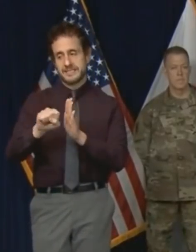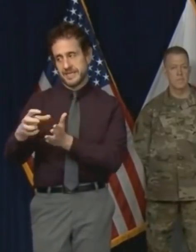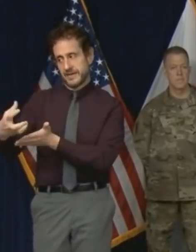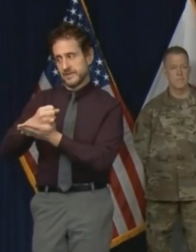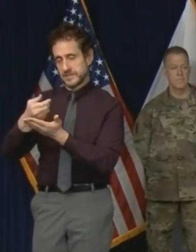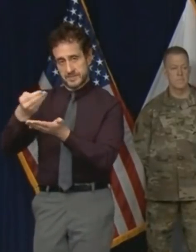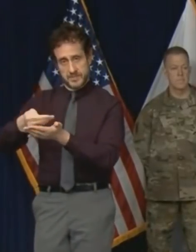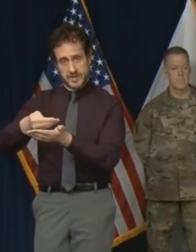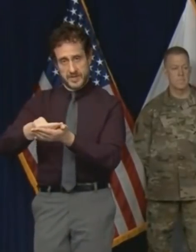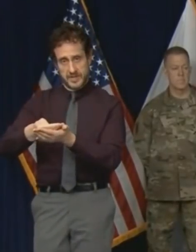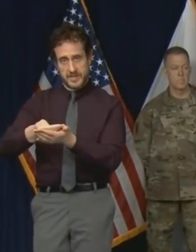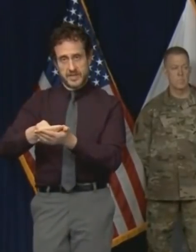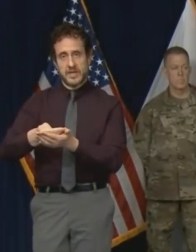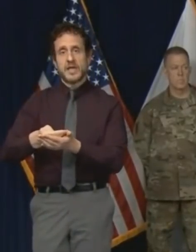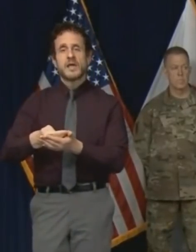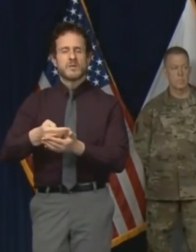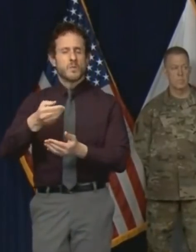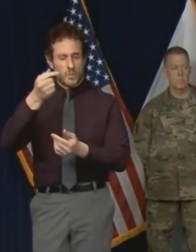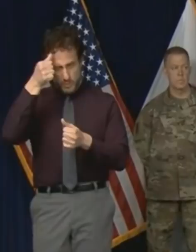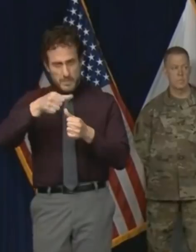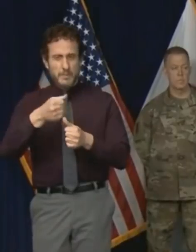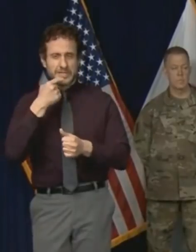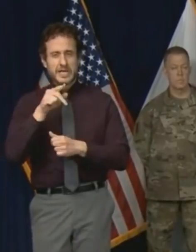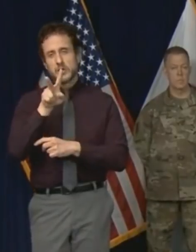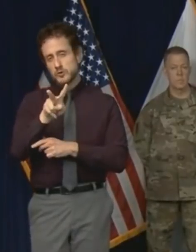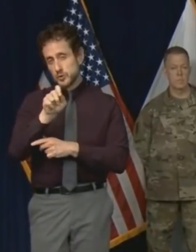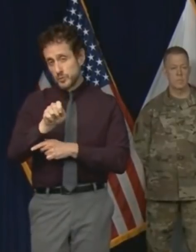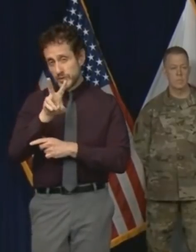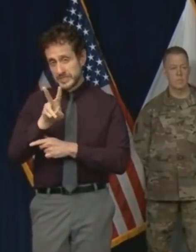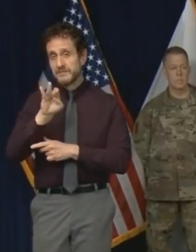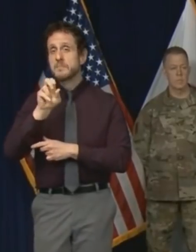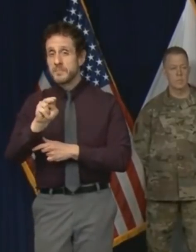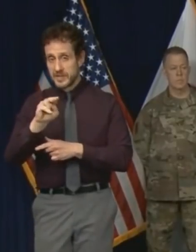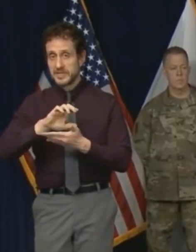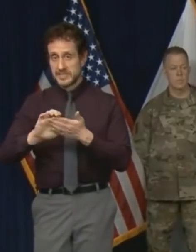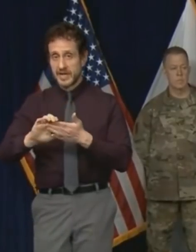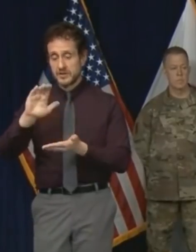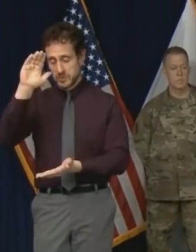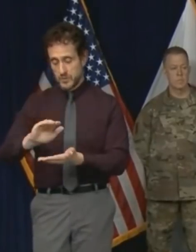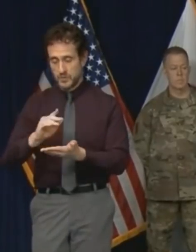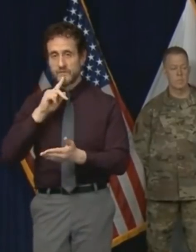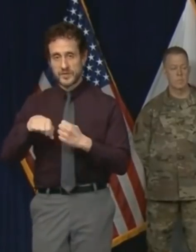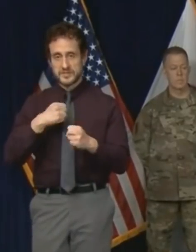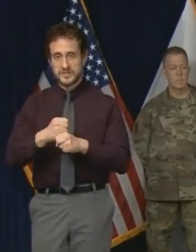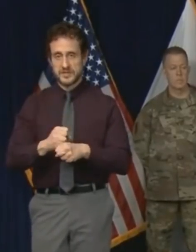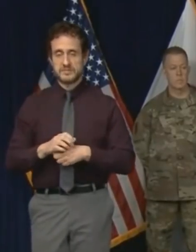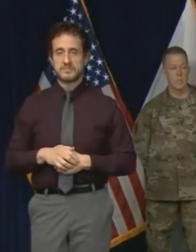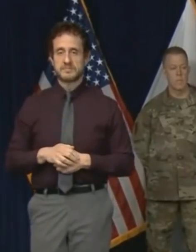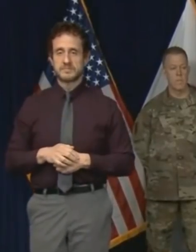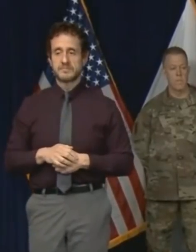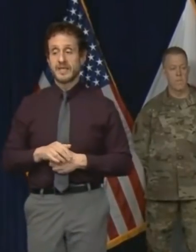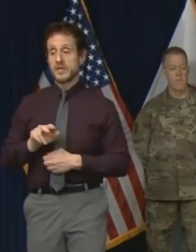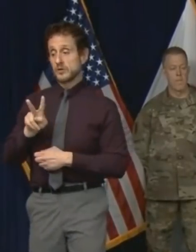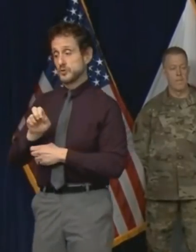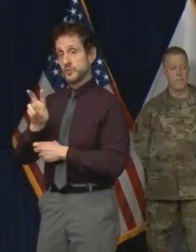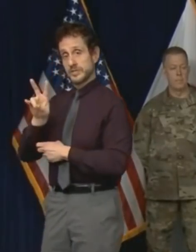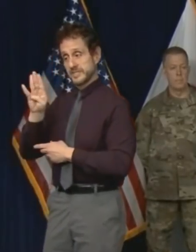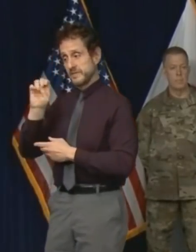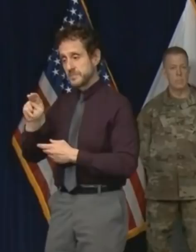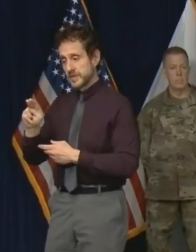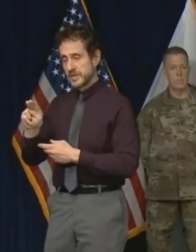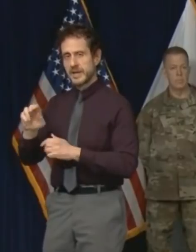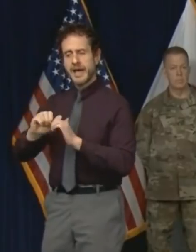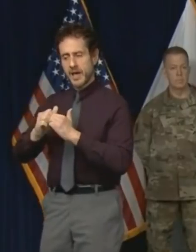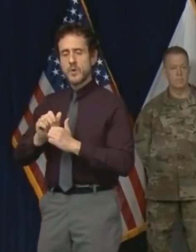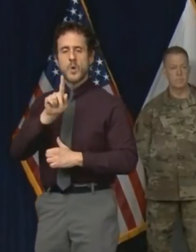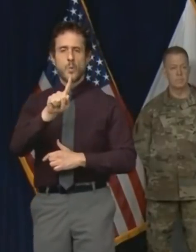That's the 2.7 billion dollars that I mentioned earlier. One billion dollars of that decline is due to the